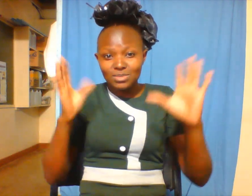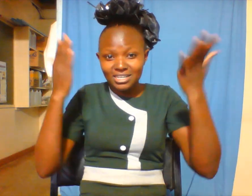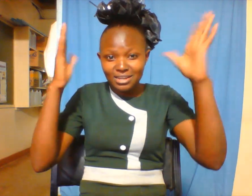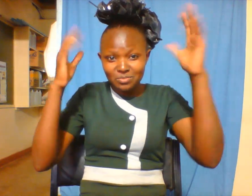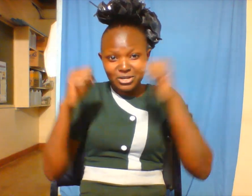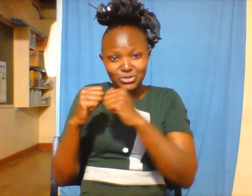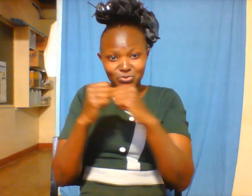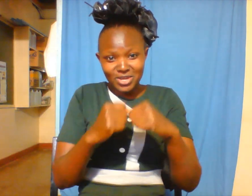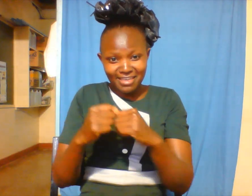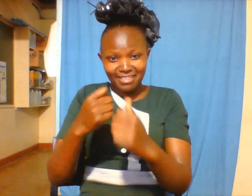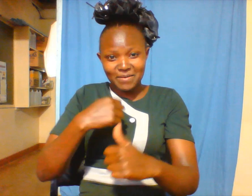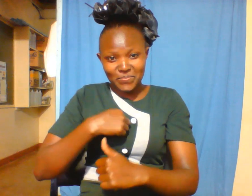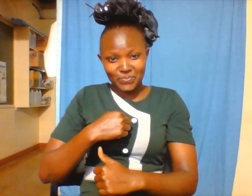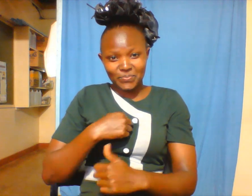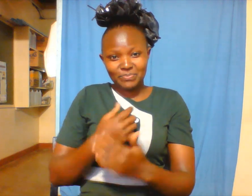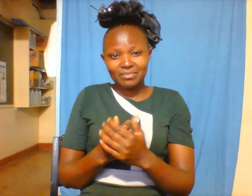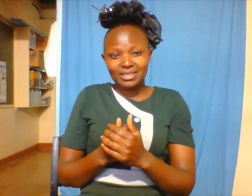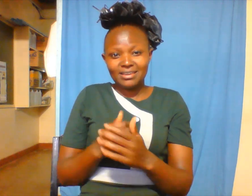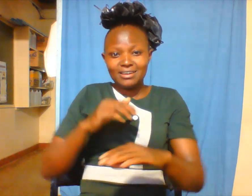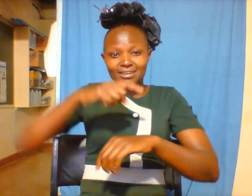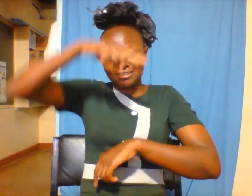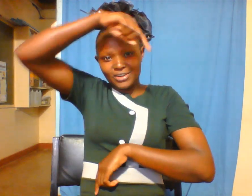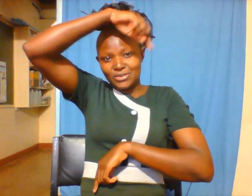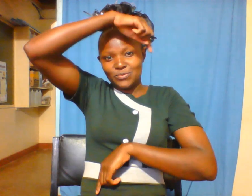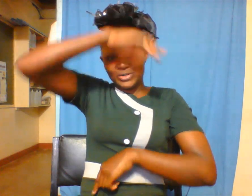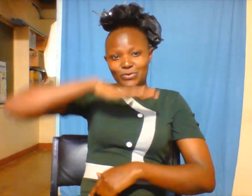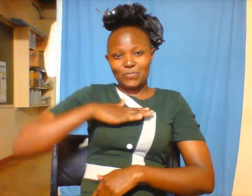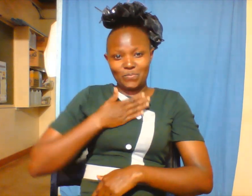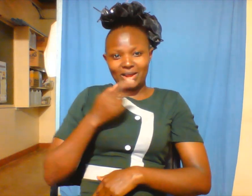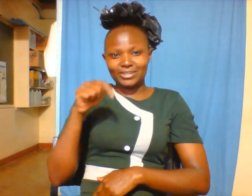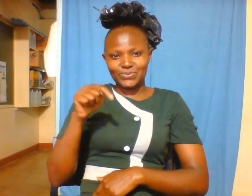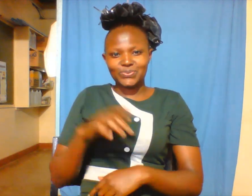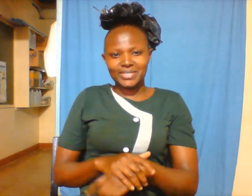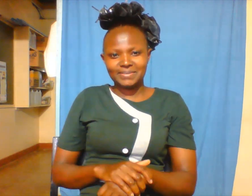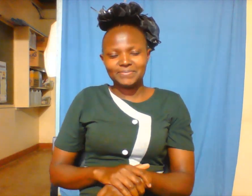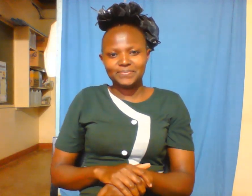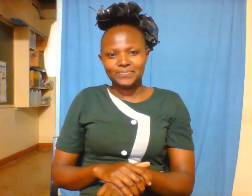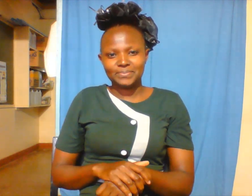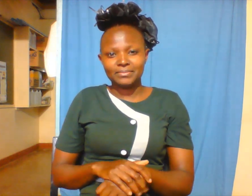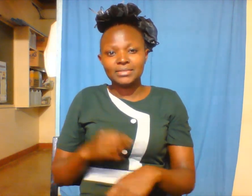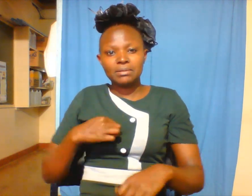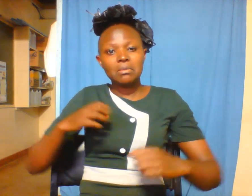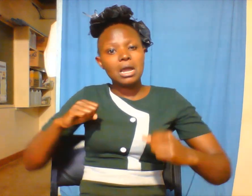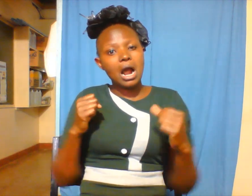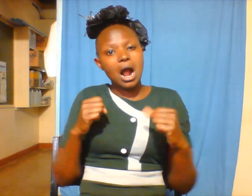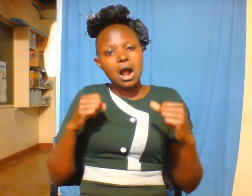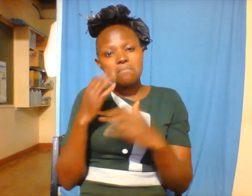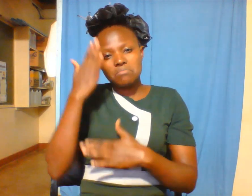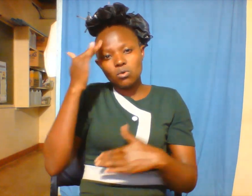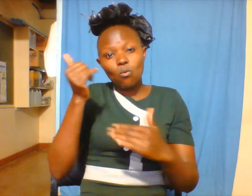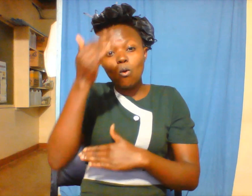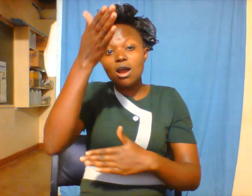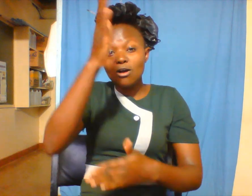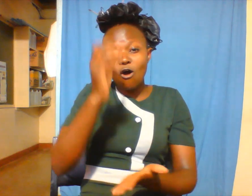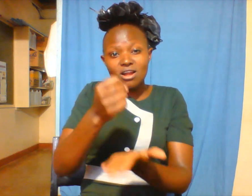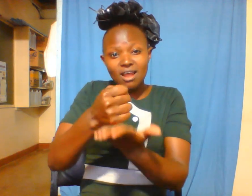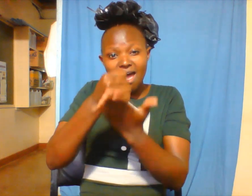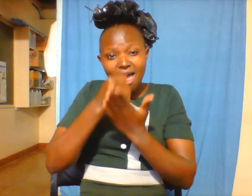me on my graduation. I am very happy that God has seen me through